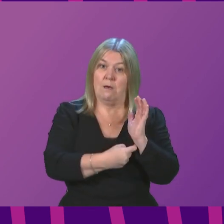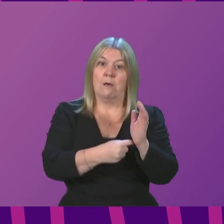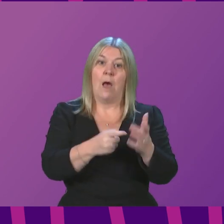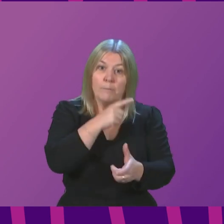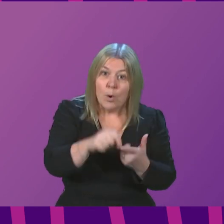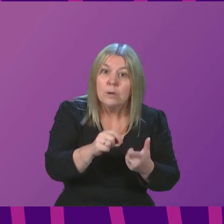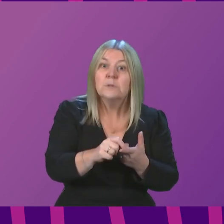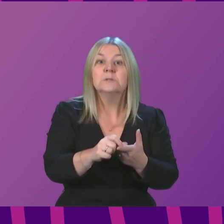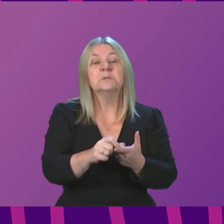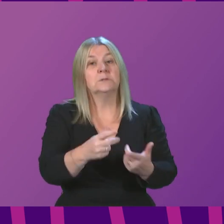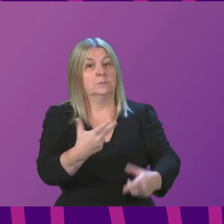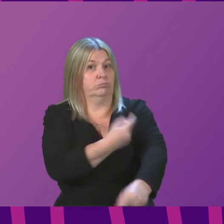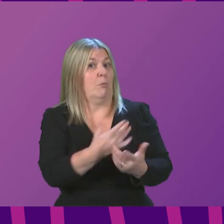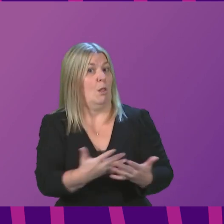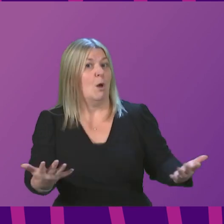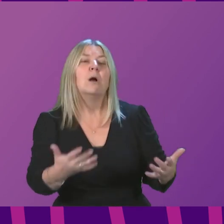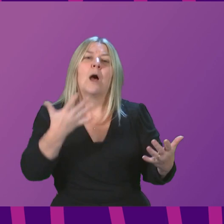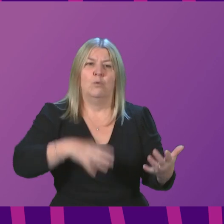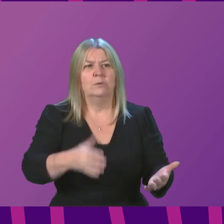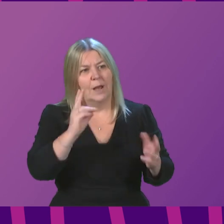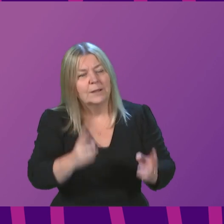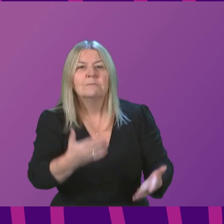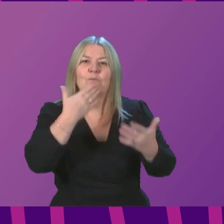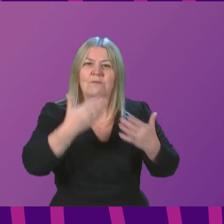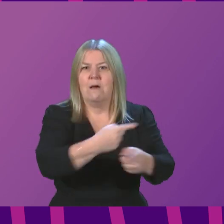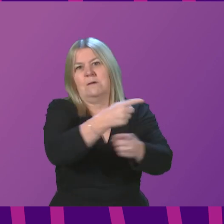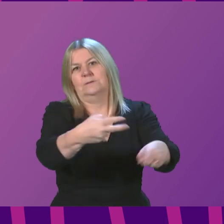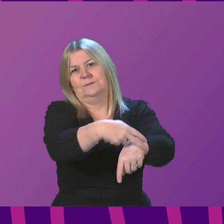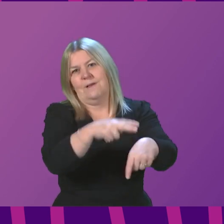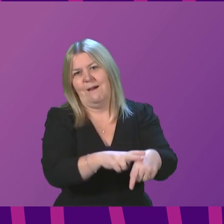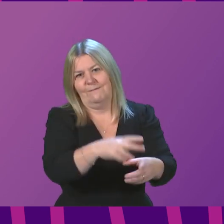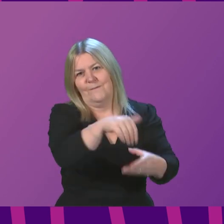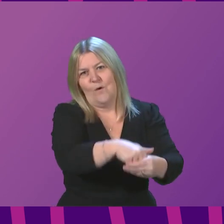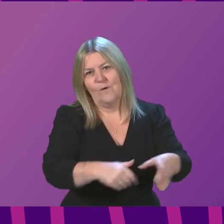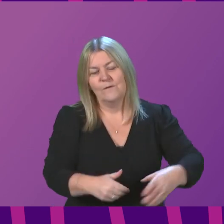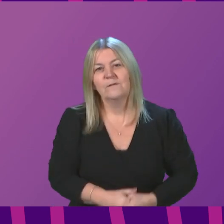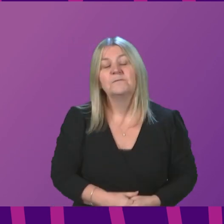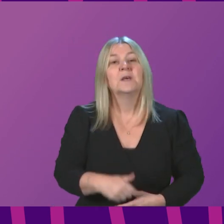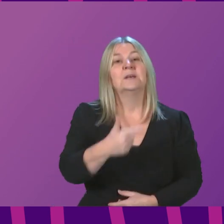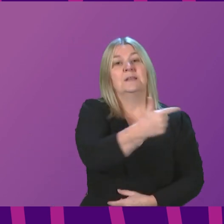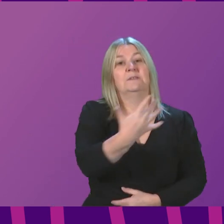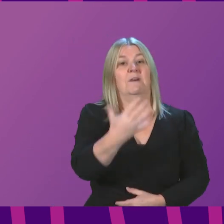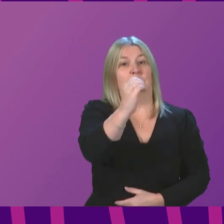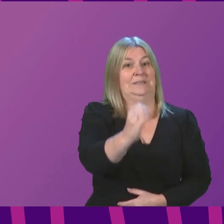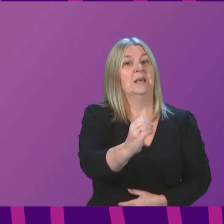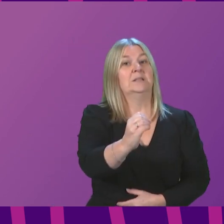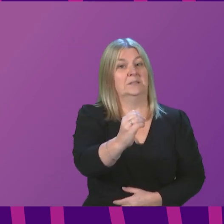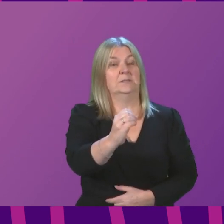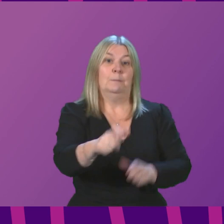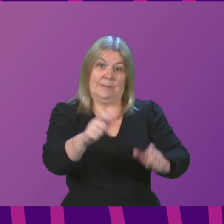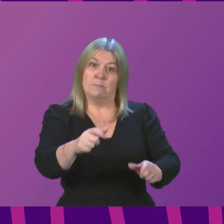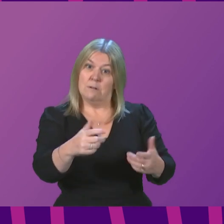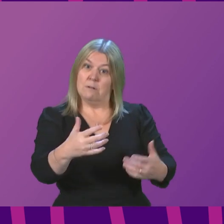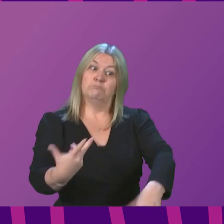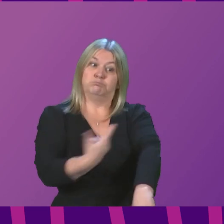everyone involved in the delivery of the programme and to everyone coming forward to be boosted. 75 per cent of those eligible